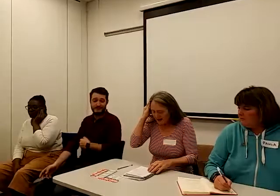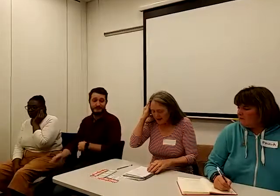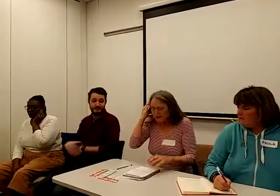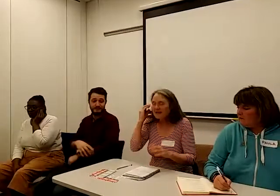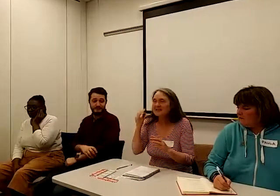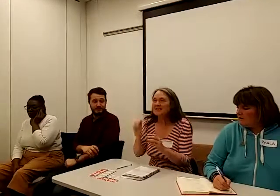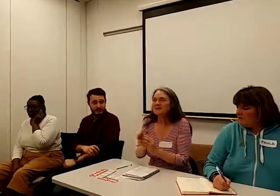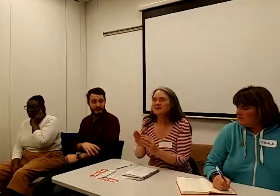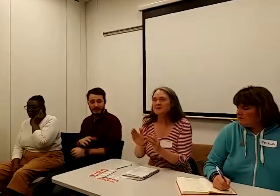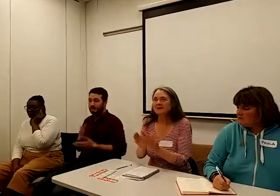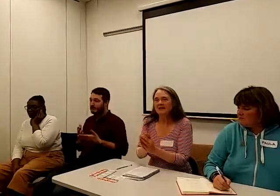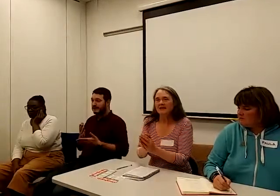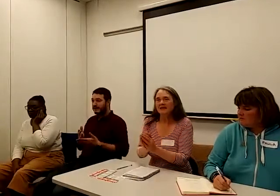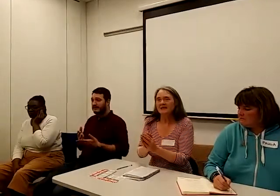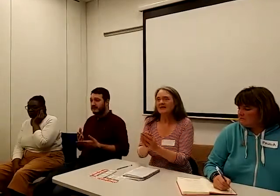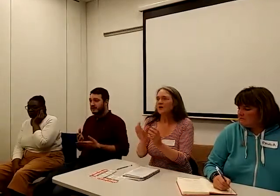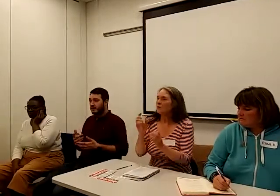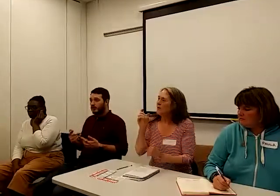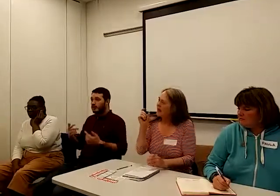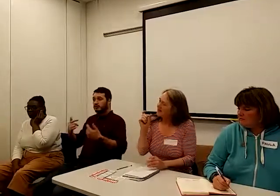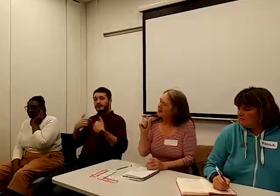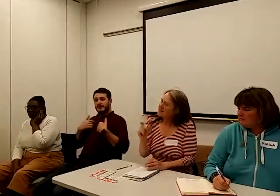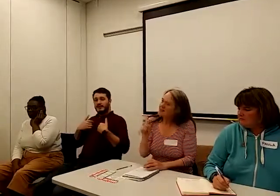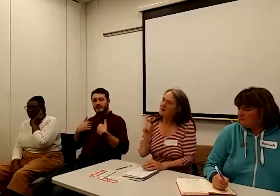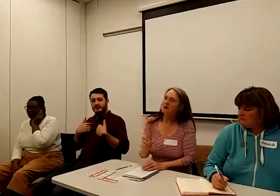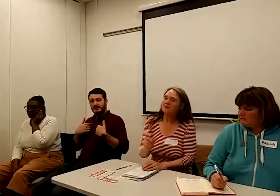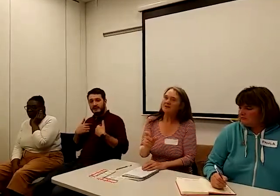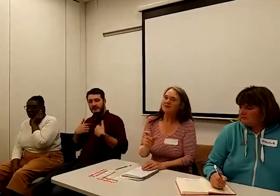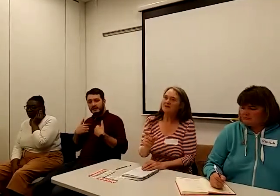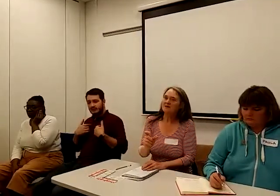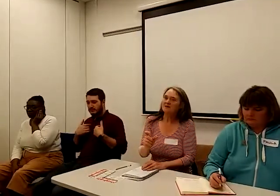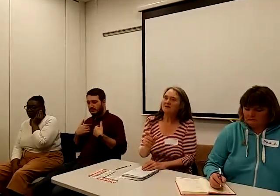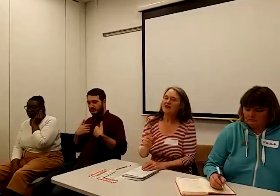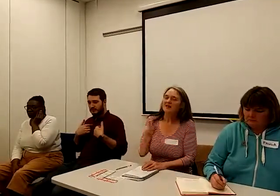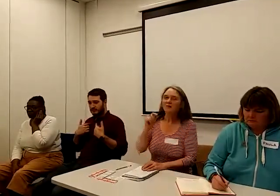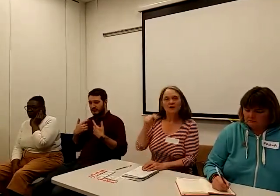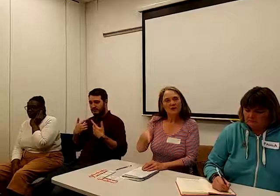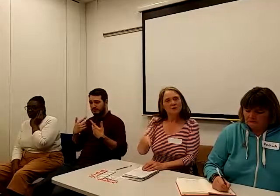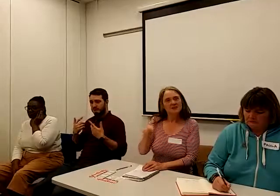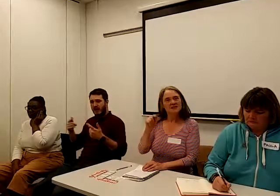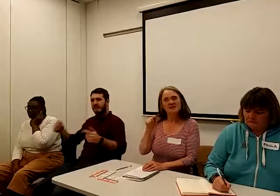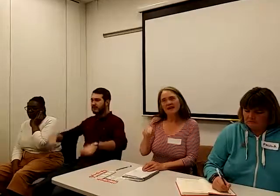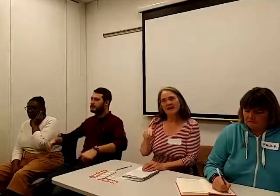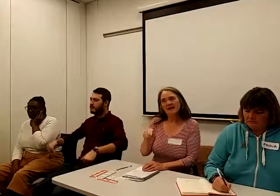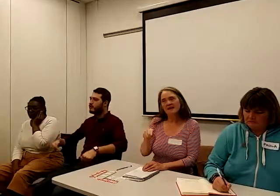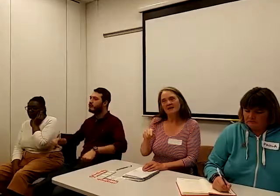But it seems to me that at this moment, if we were to say,